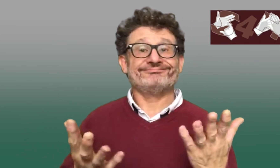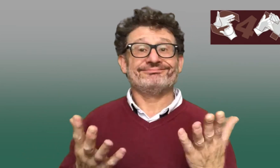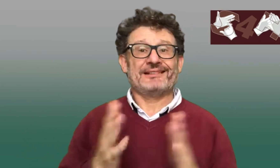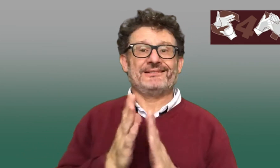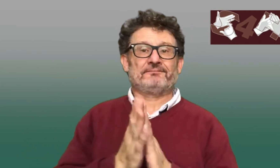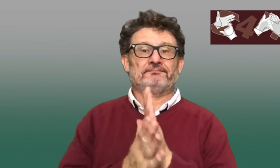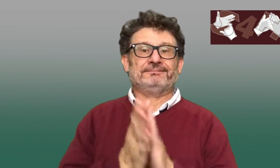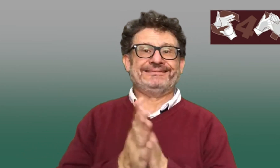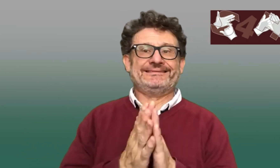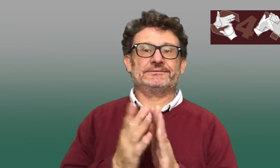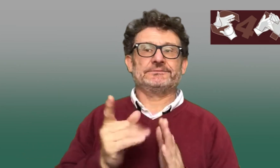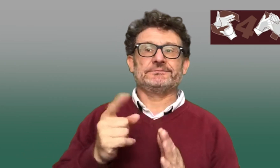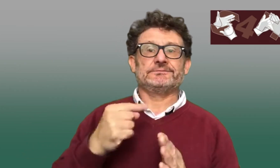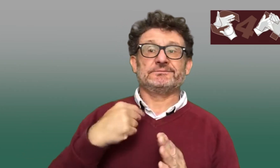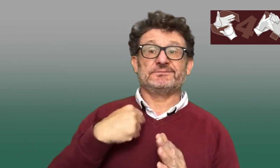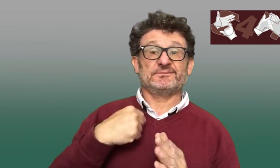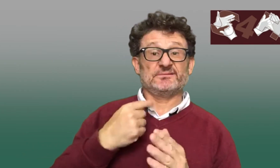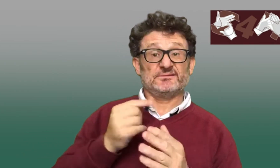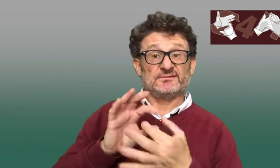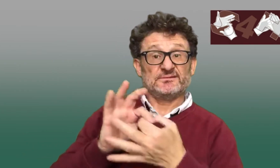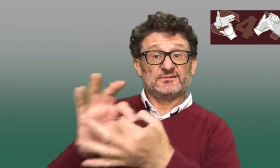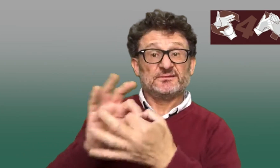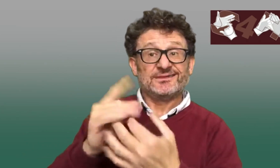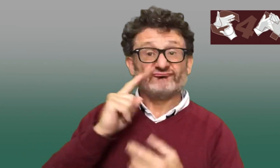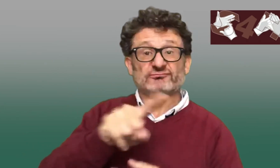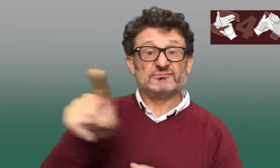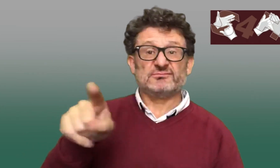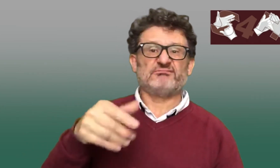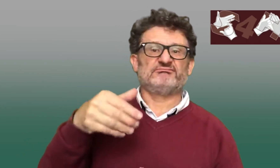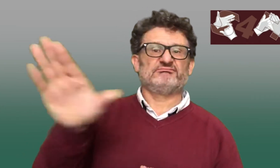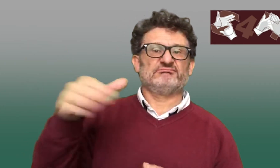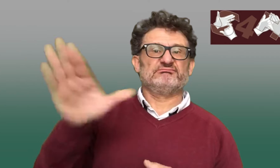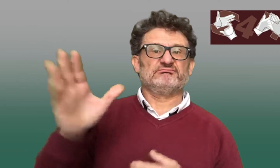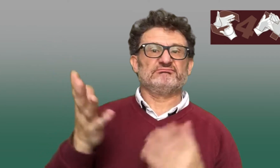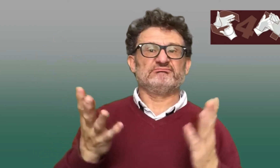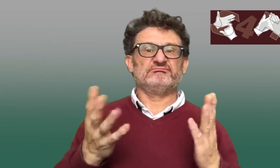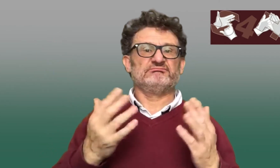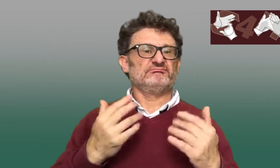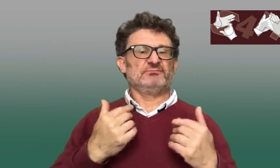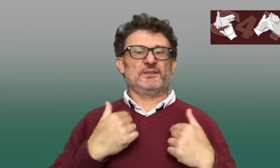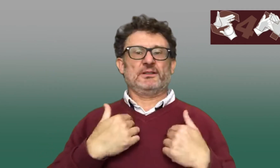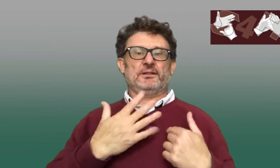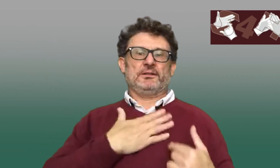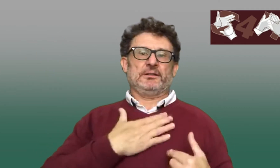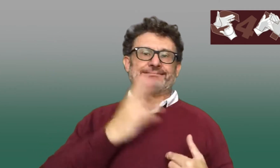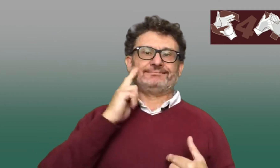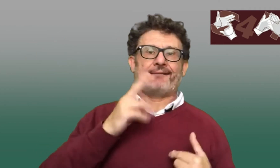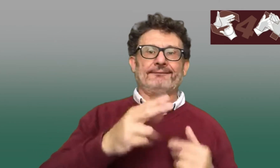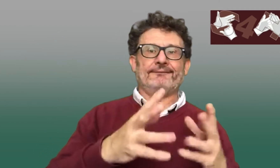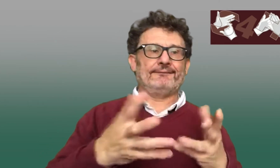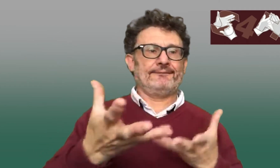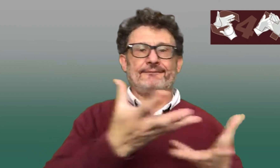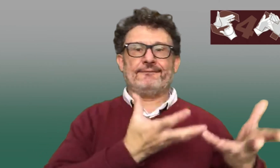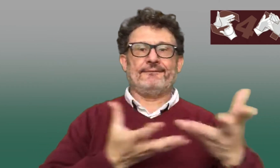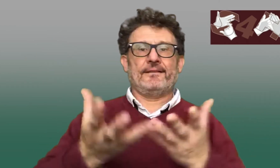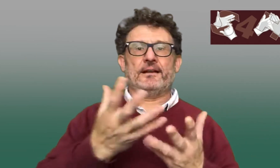therefore, are rebelling against hearing people. There's no desire, therefore, to connect with those who are hearing. They'd rather stick